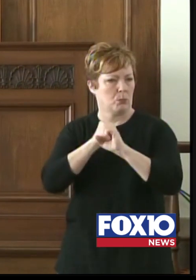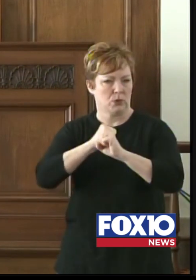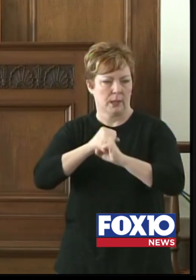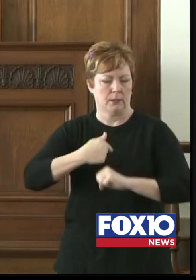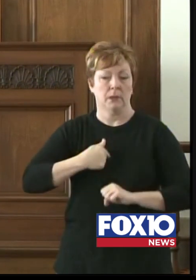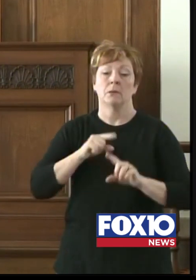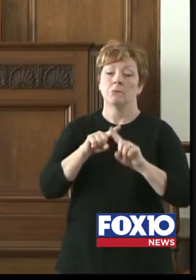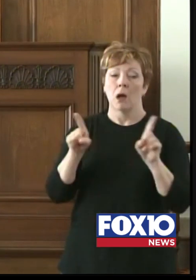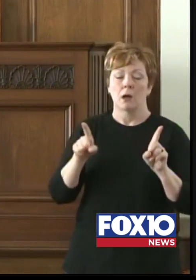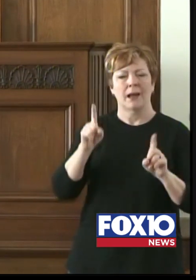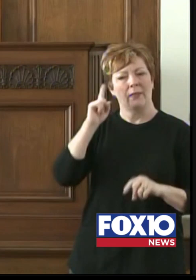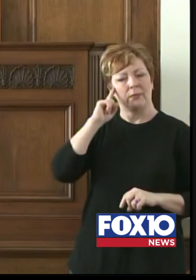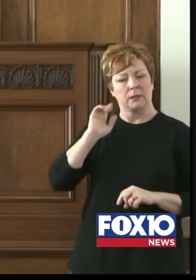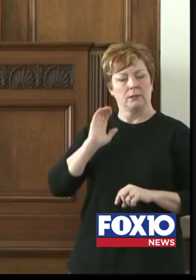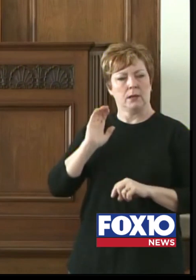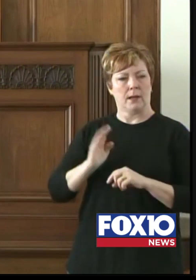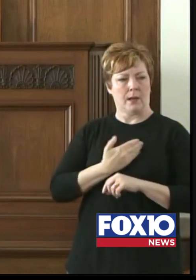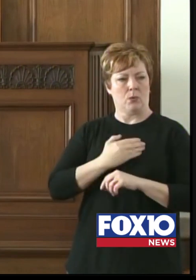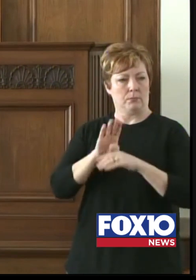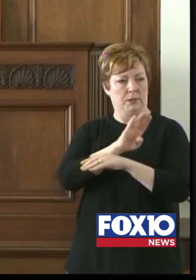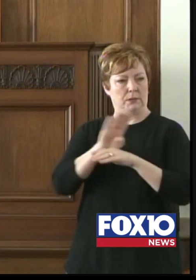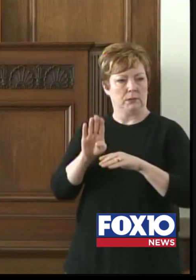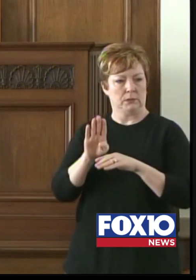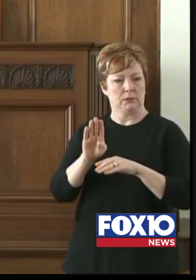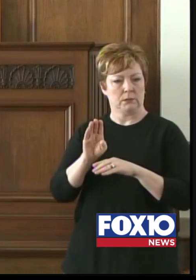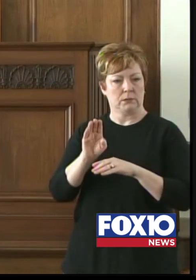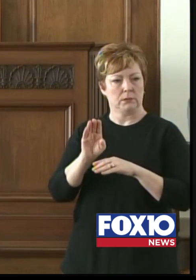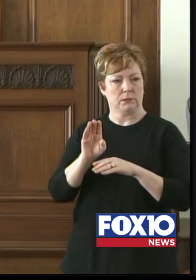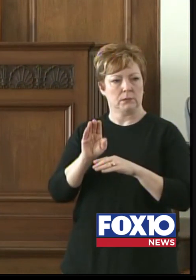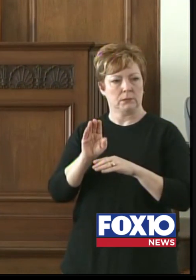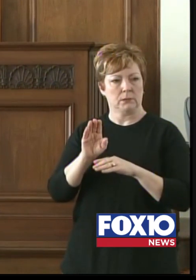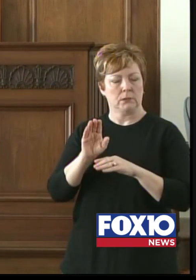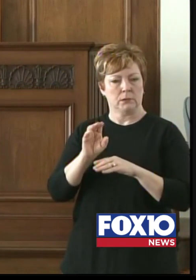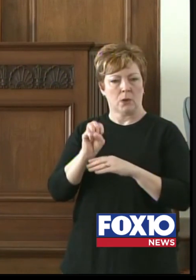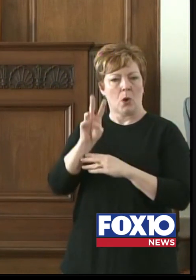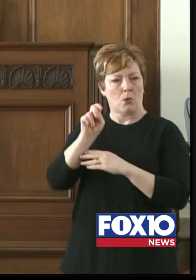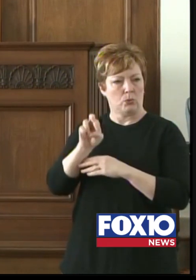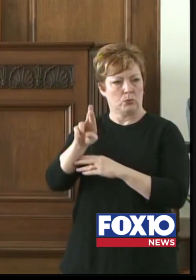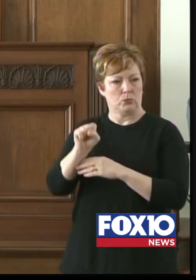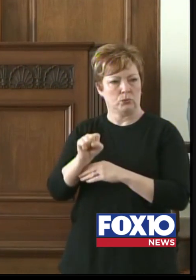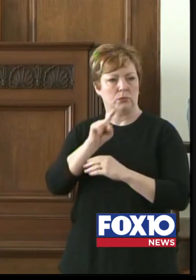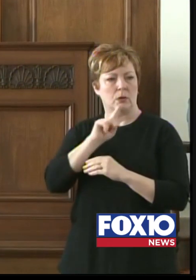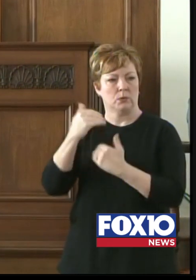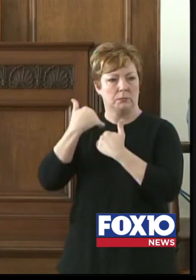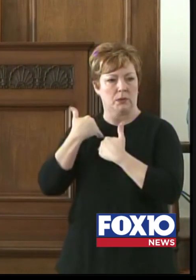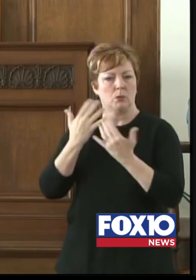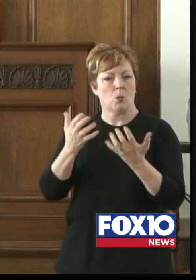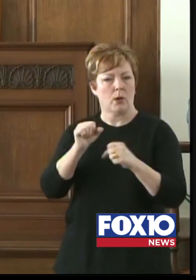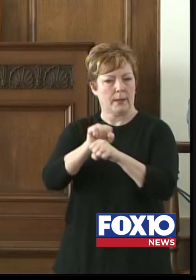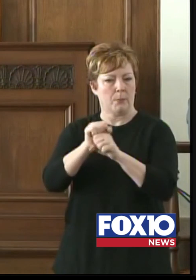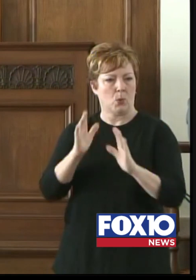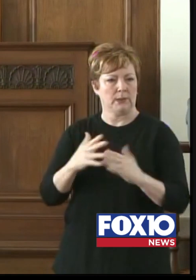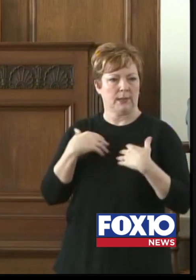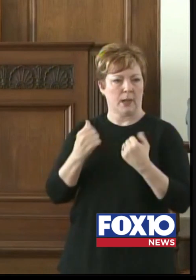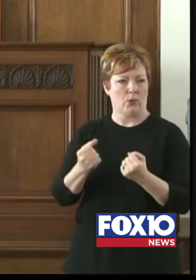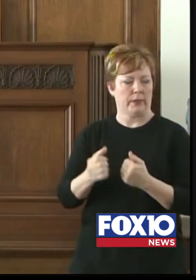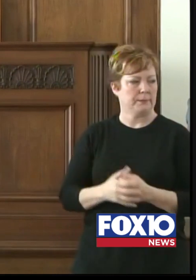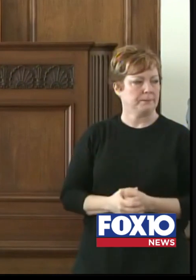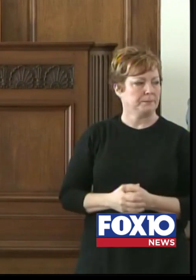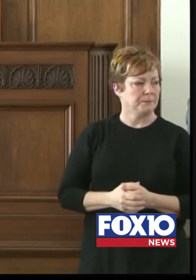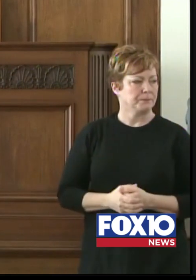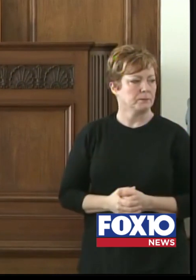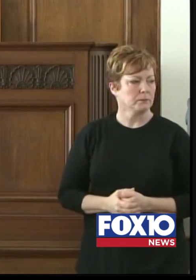responsible and they want to be healthy, too. And they want their employees to be healthy. Governor. Yes, ma'am. Is the